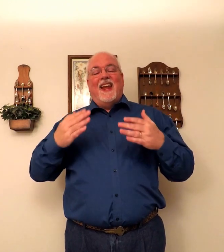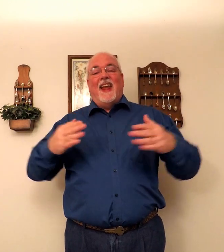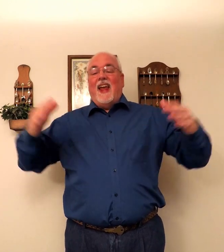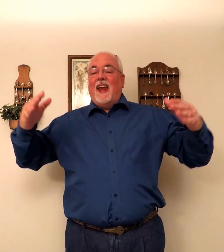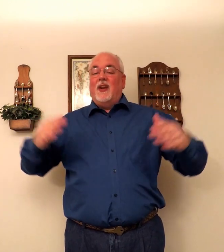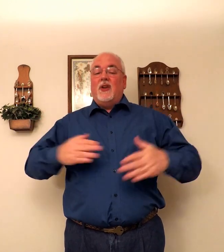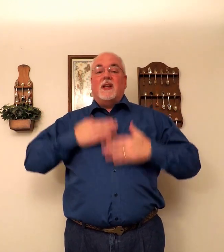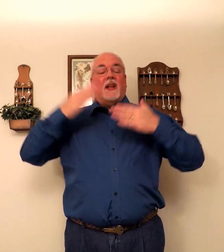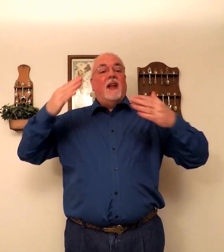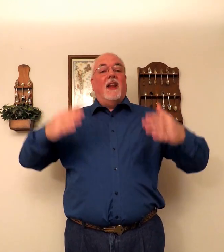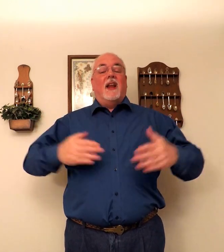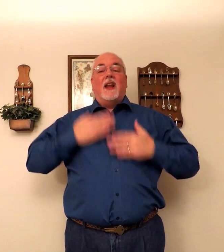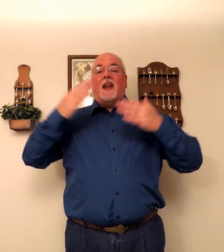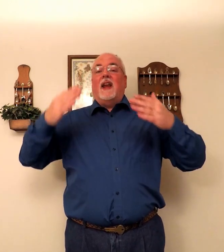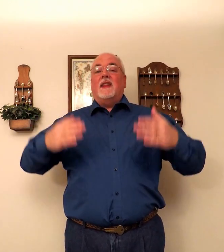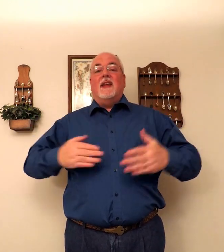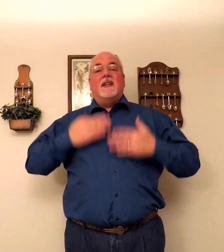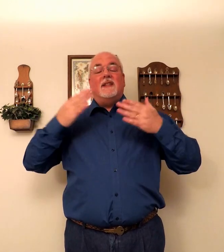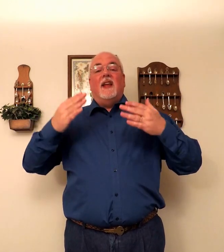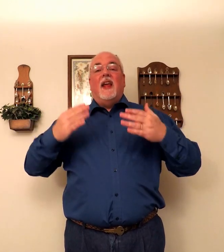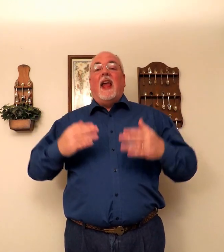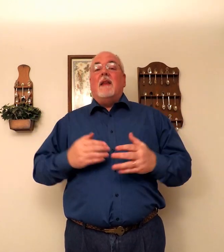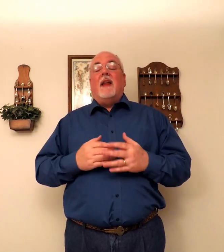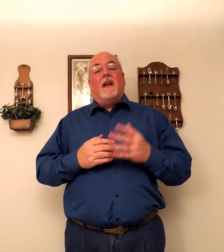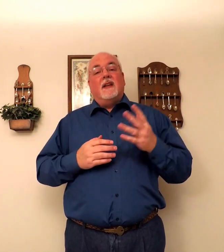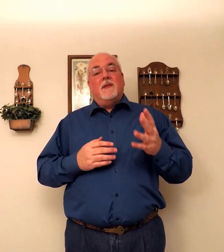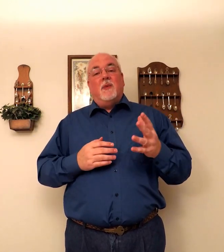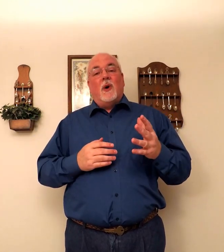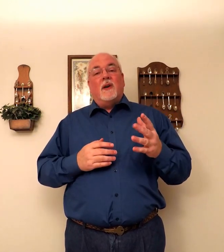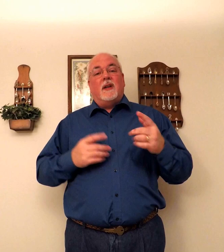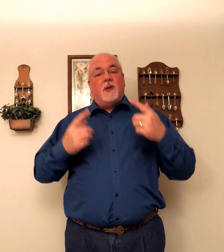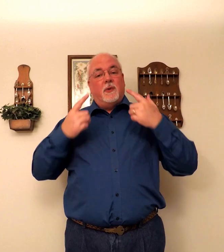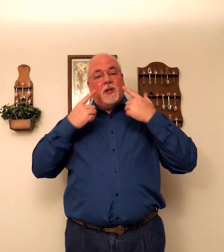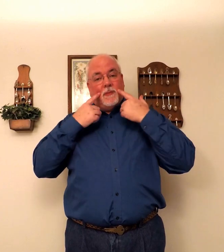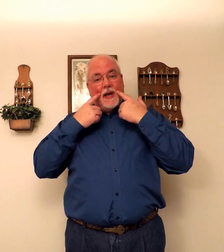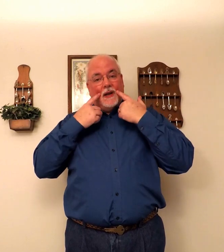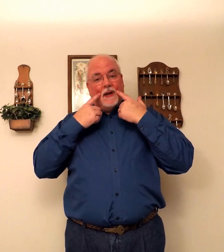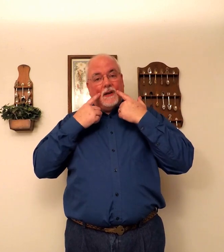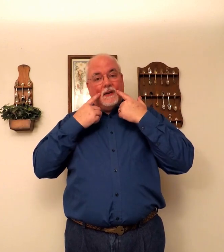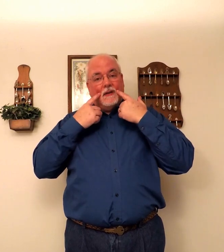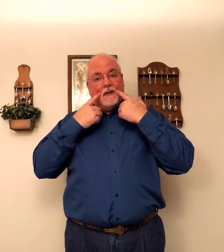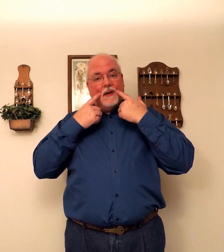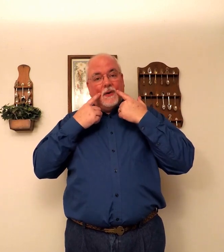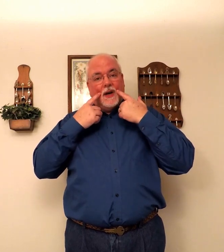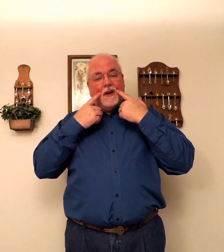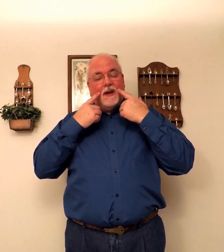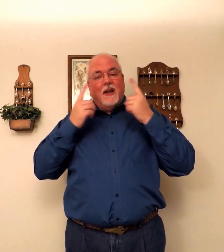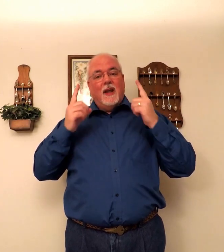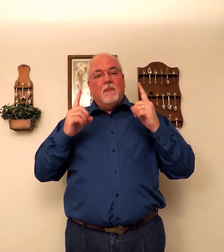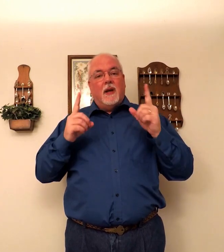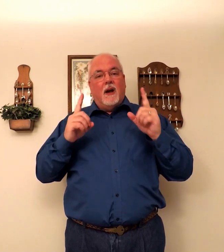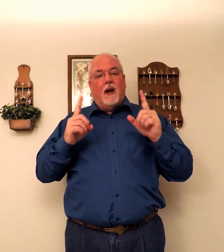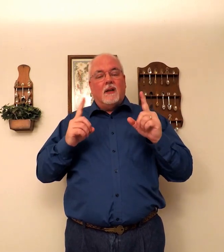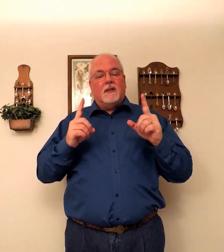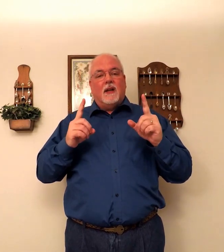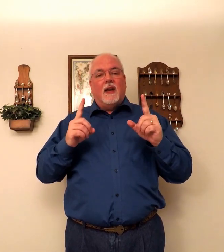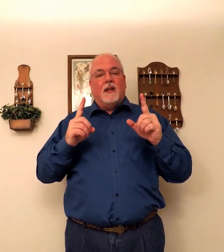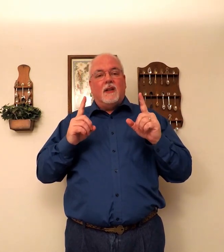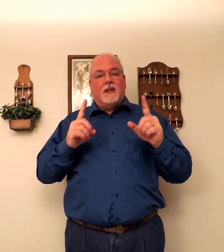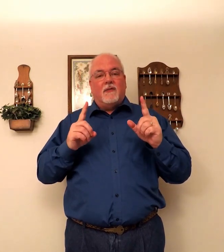And it's just like this. Now, it's important that you put the smile on it. All right? Because, and this is